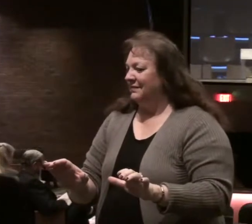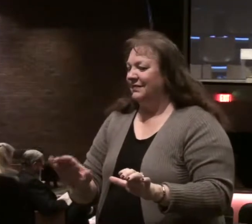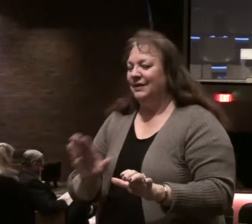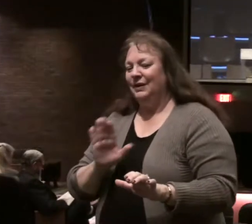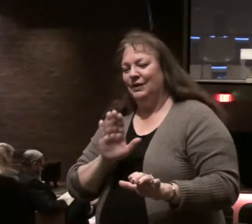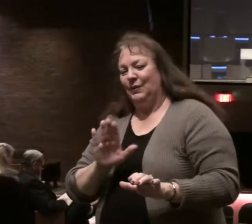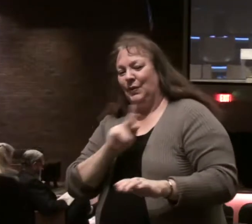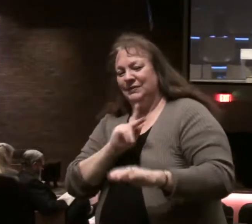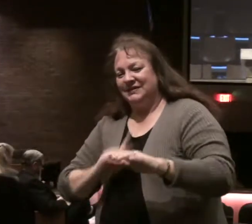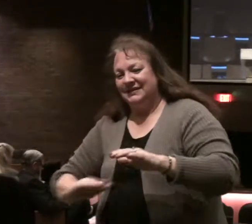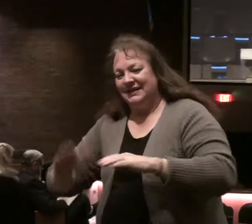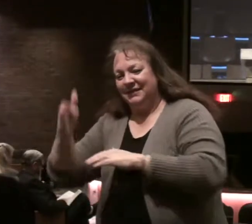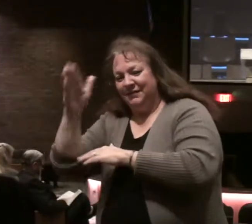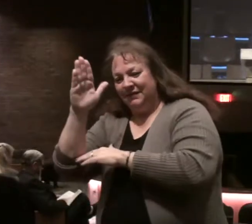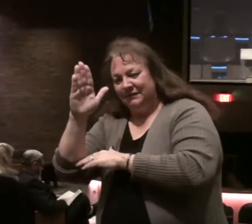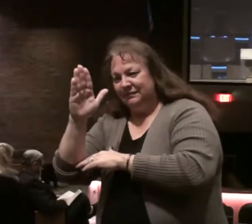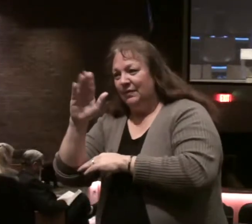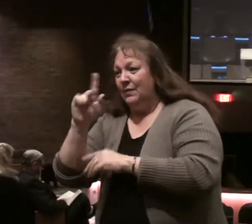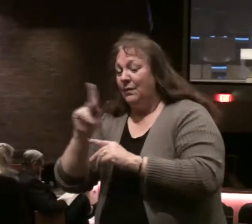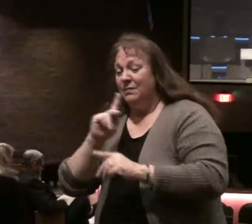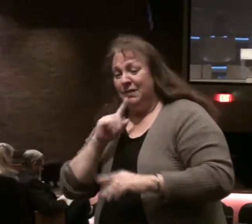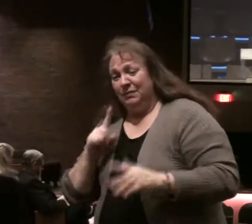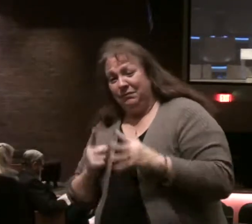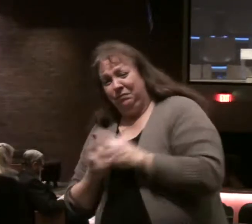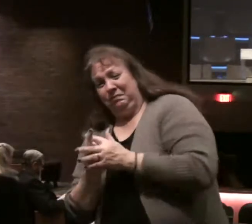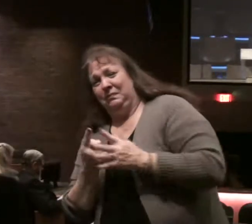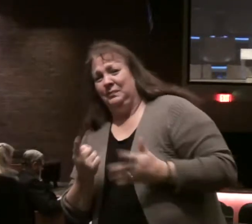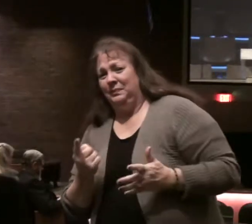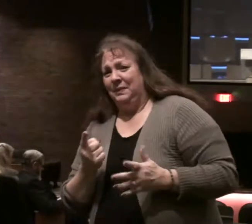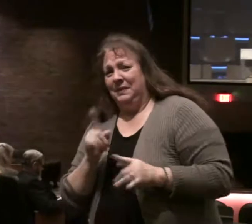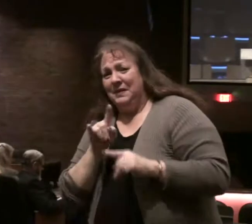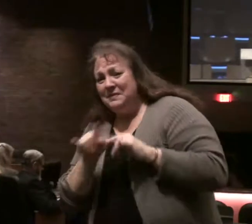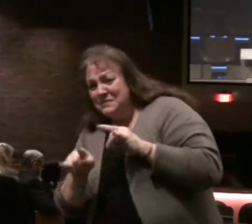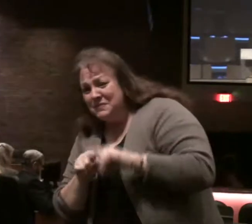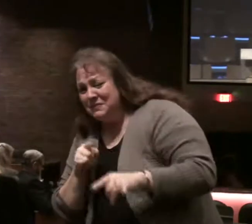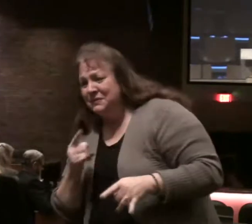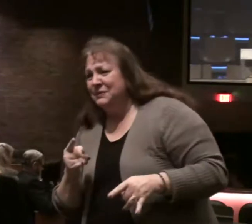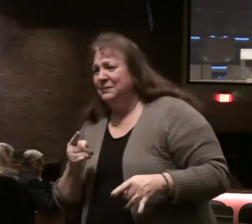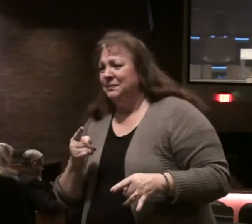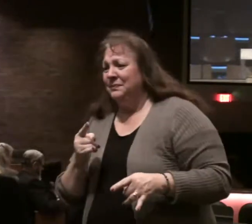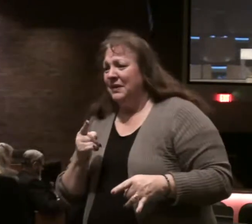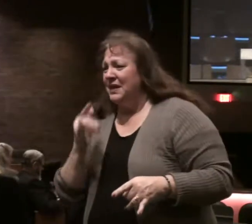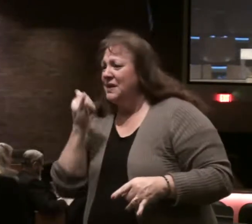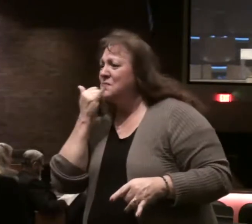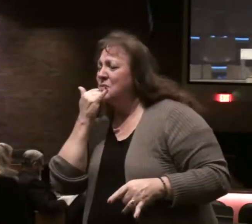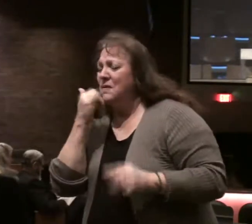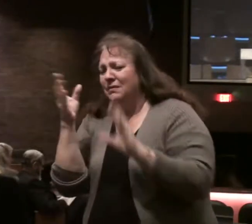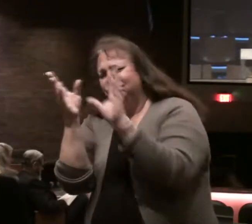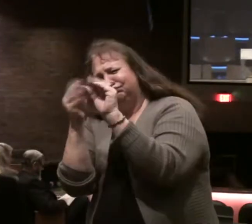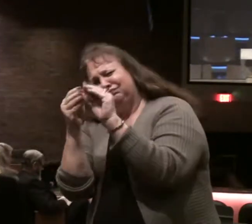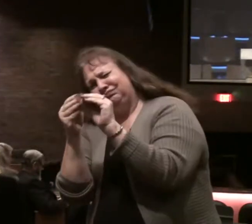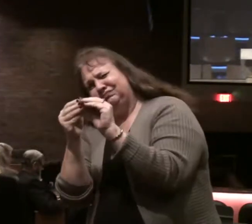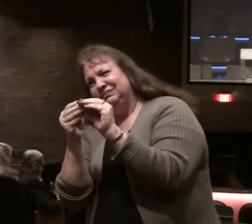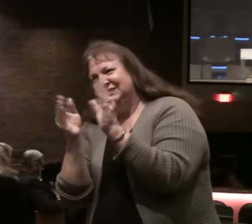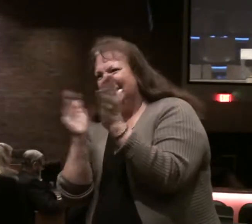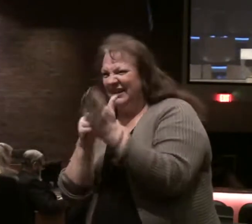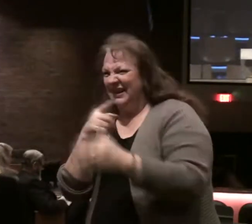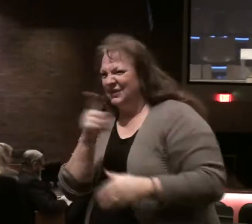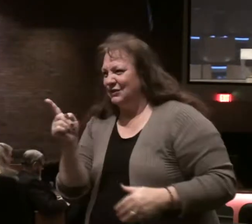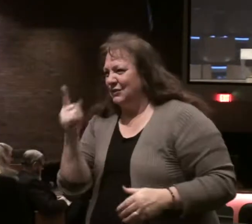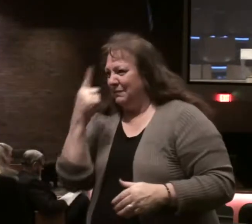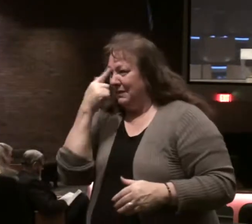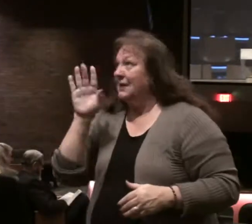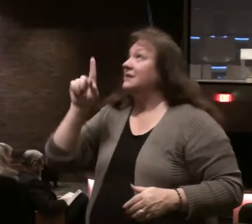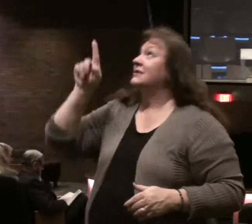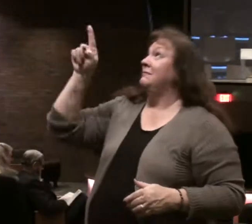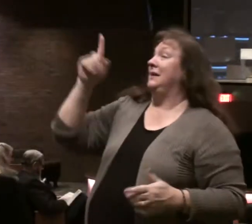for theirs is the kingdom of God. Blessed are you when people insult you and persecute you and falsely say all kinds of evil against you because